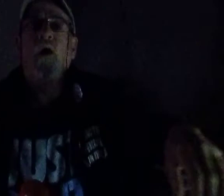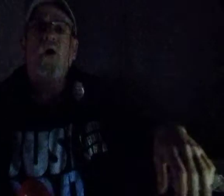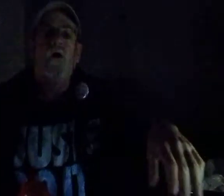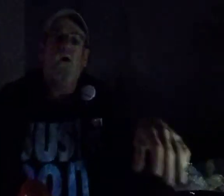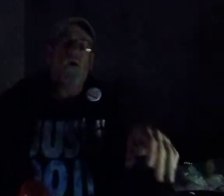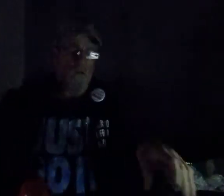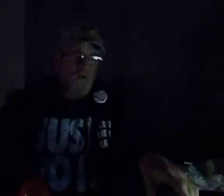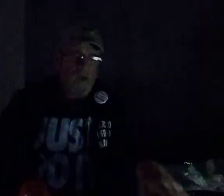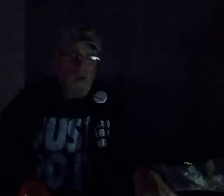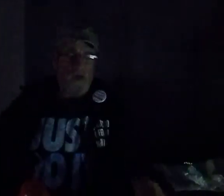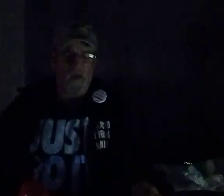Okay.